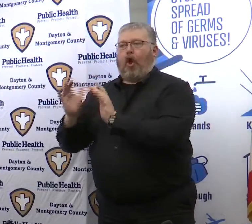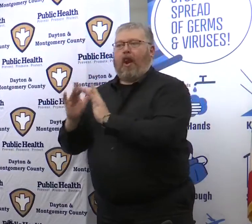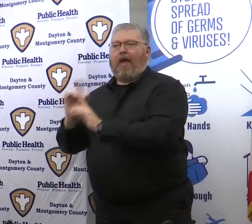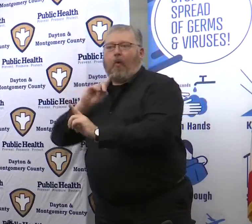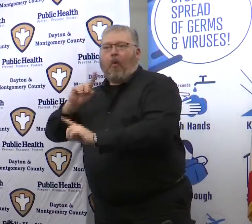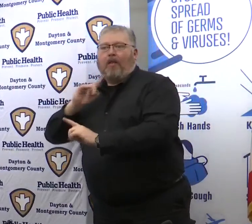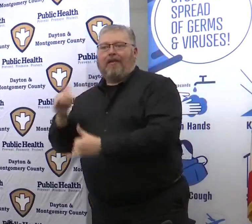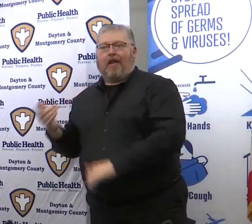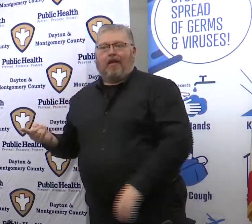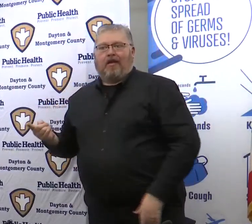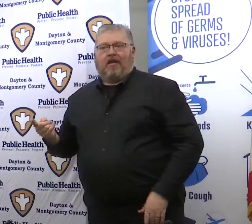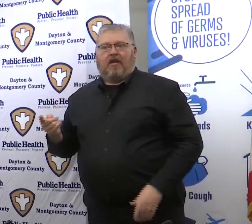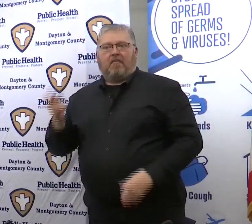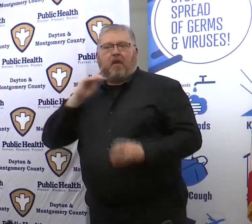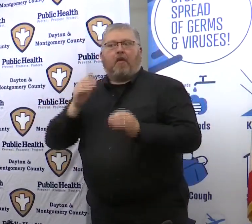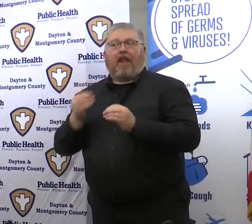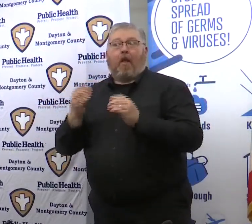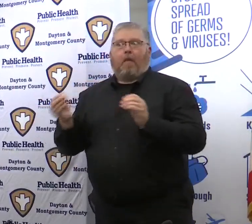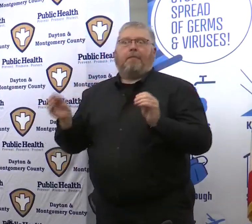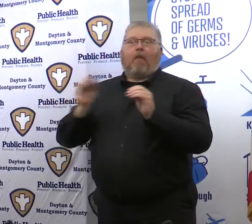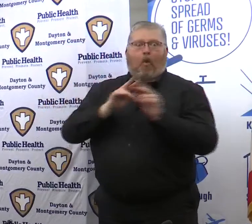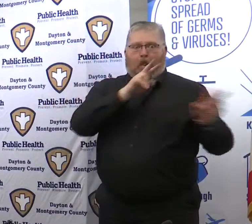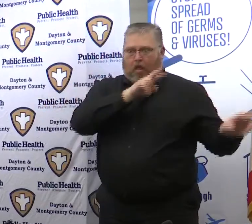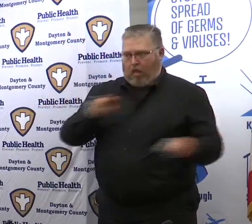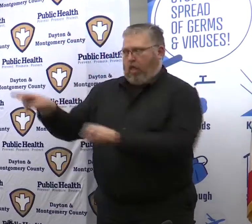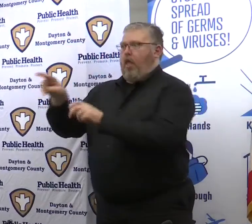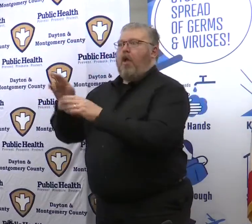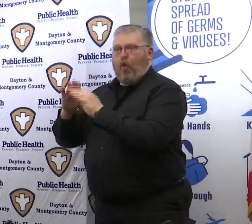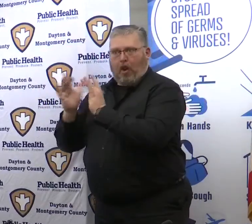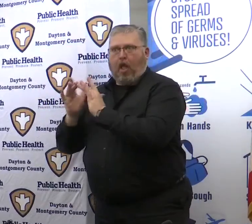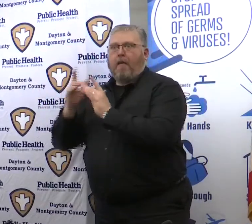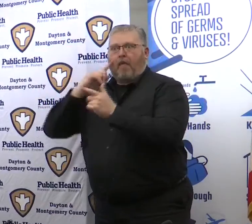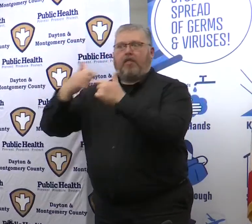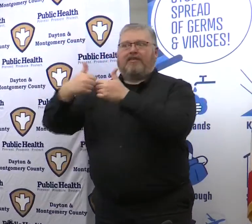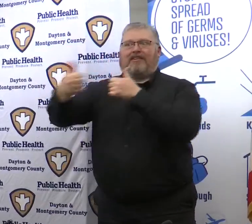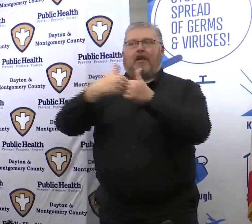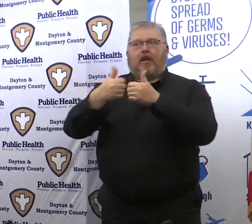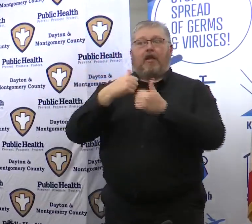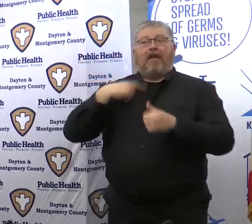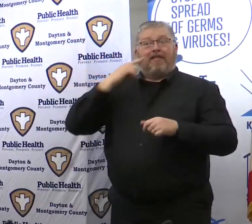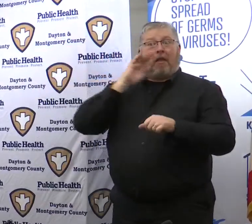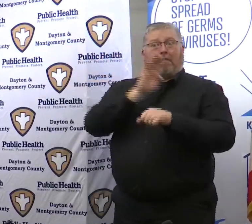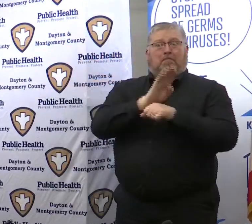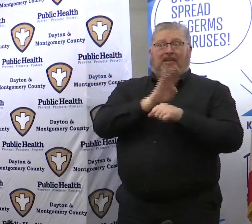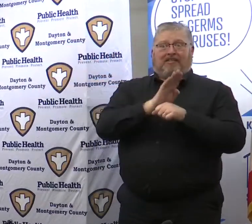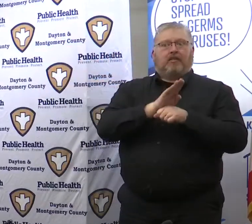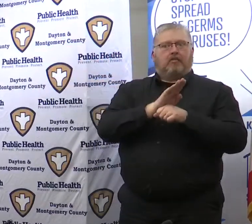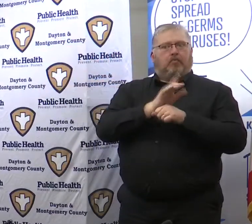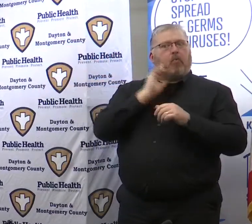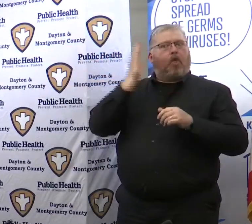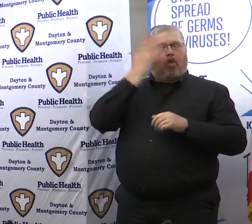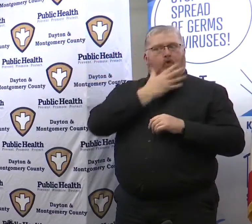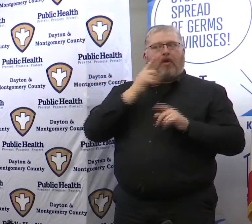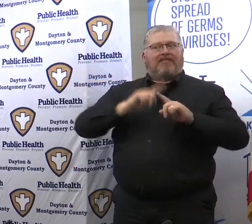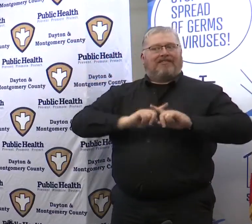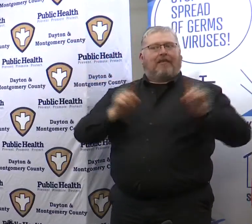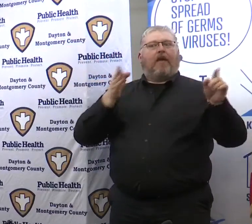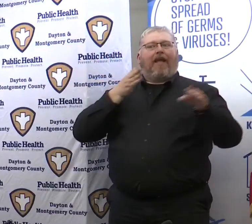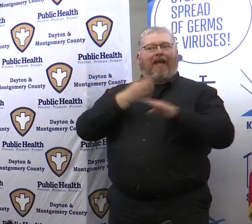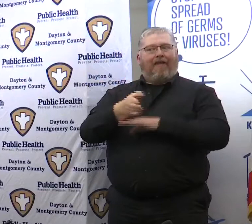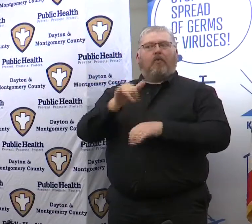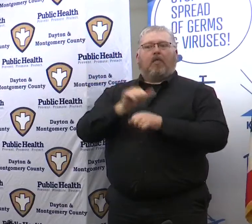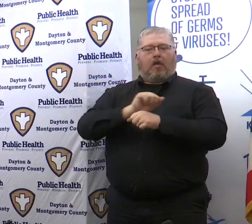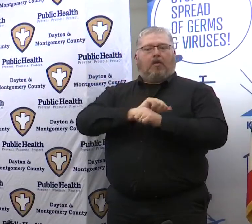now everyone is buying even more online based on the social distancing so I think retail will be very different after this